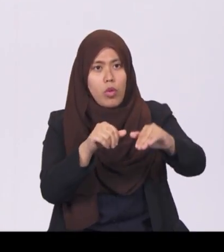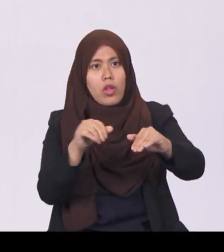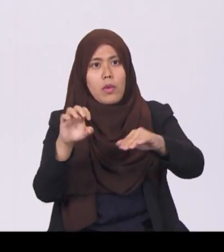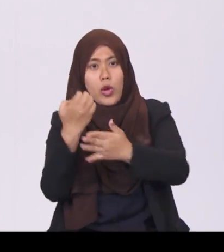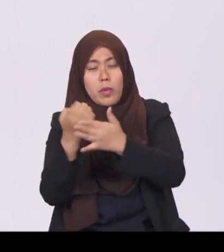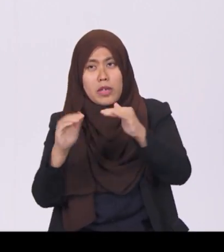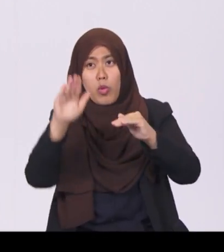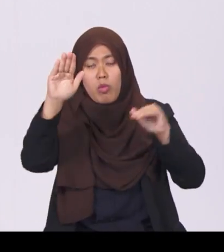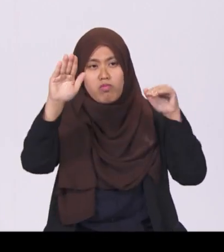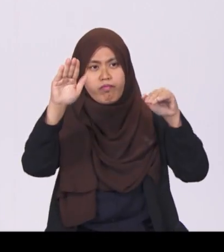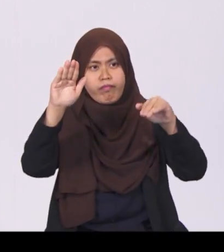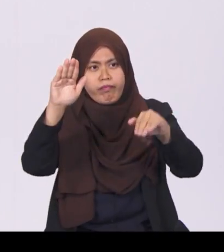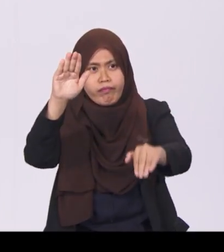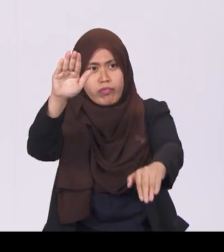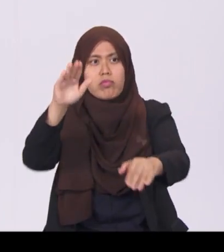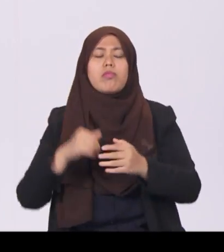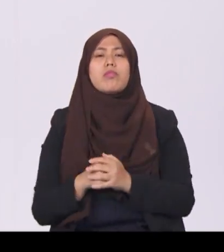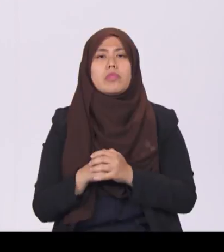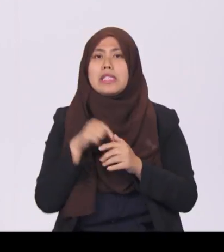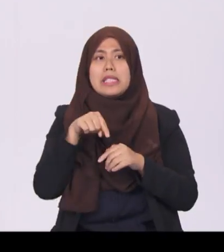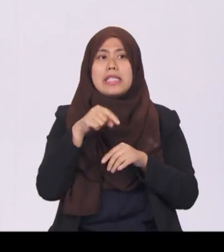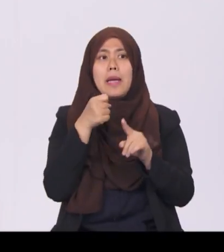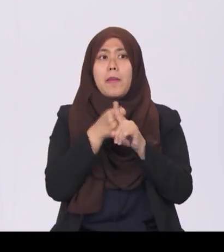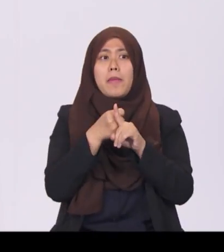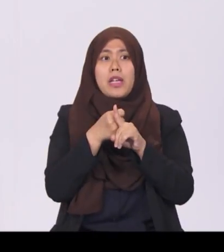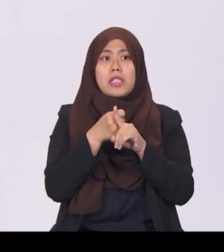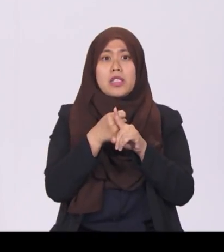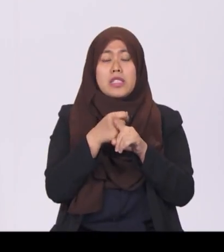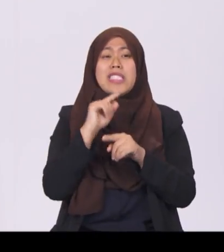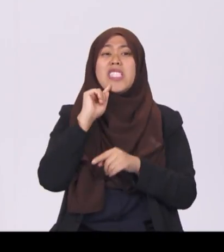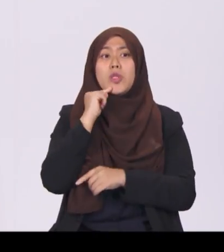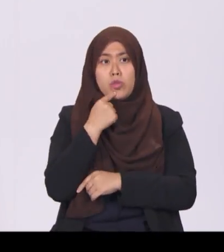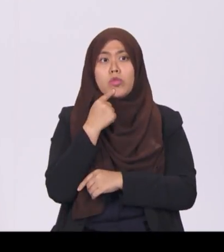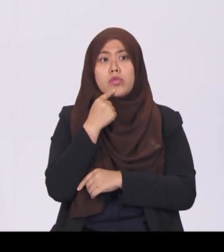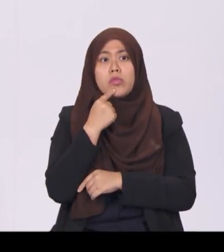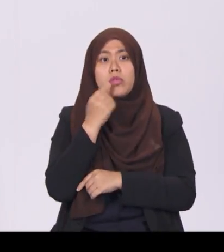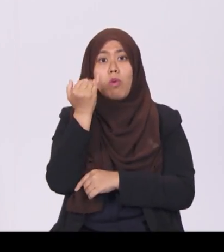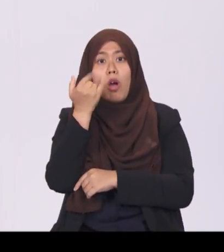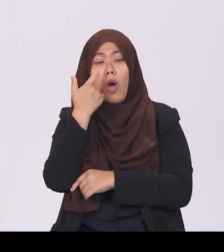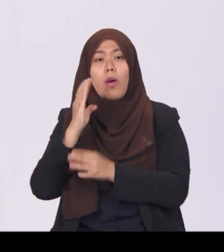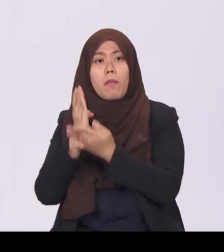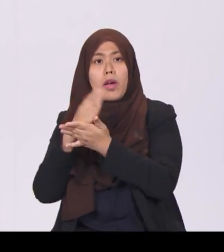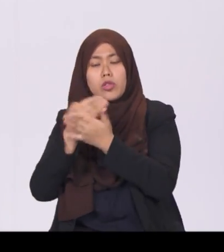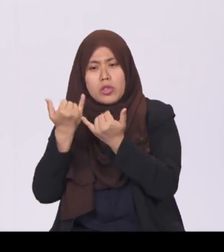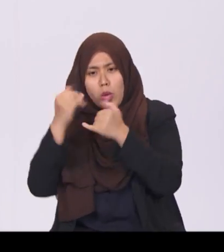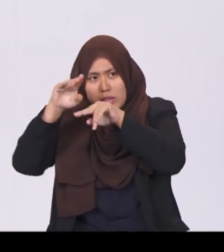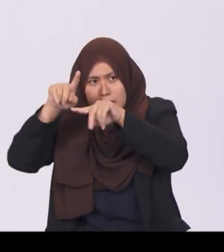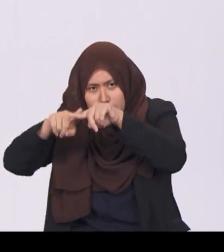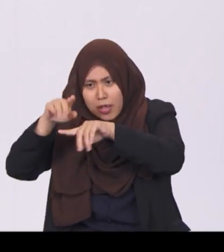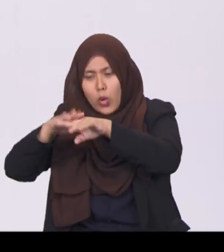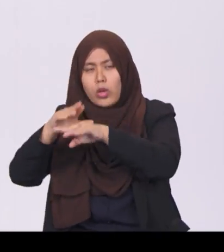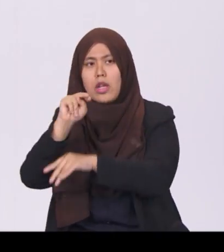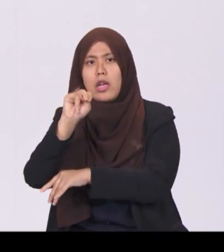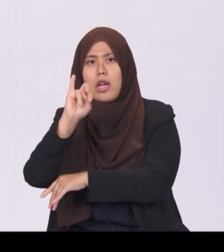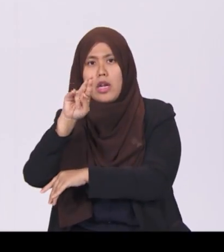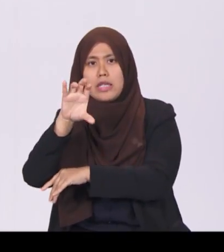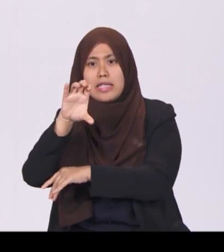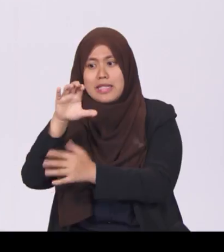The impact of this will not be trivial, given that our budget now relies on the NIRC as the largest source of